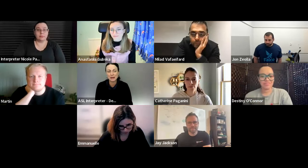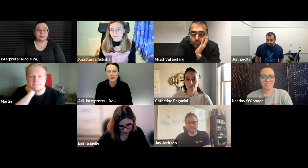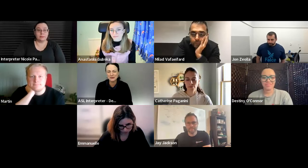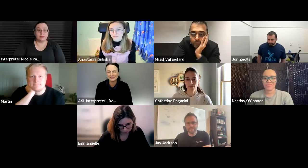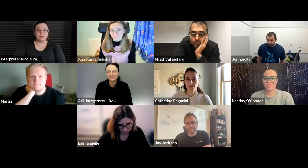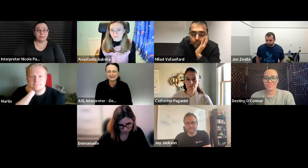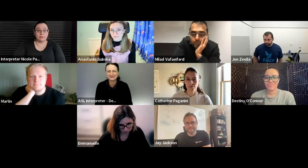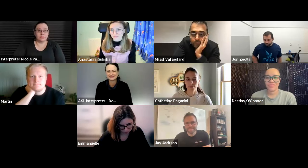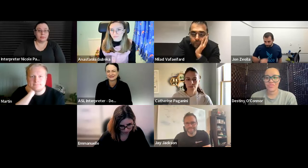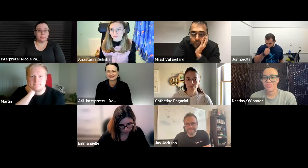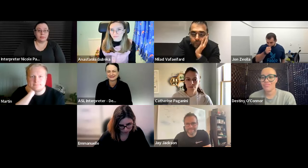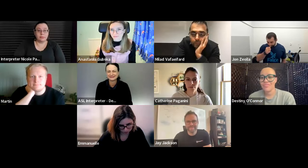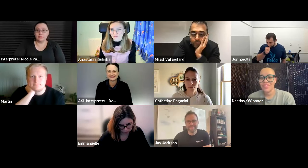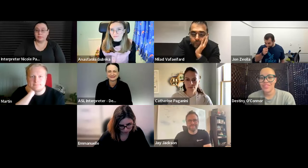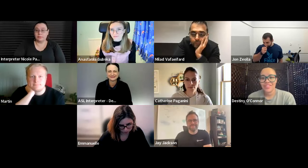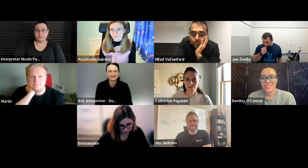please let me know